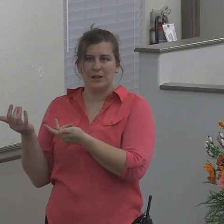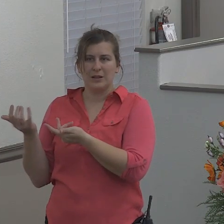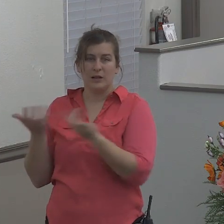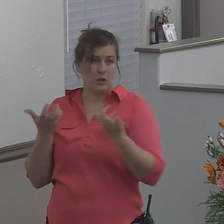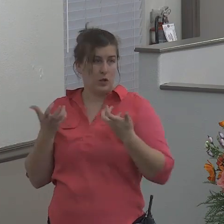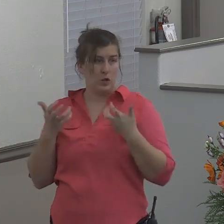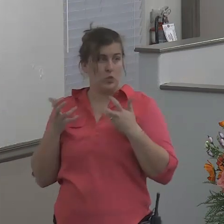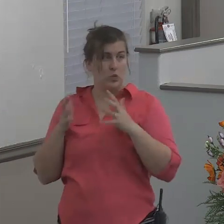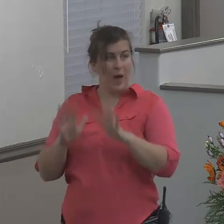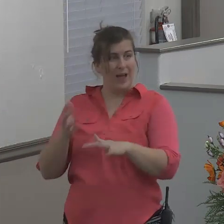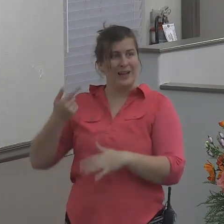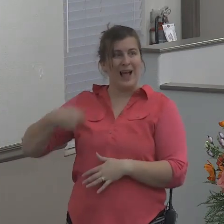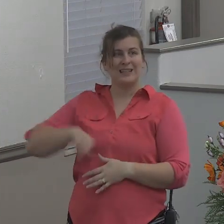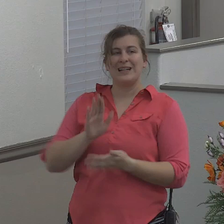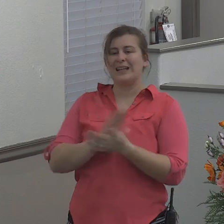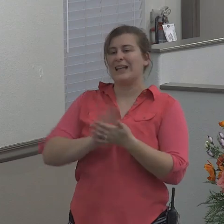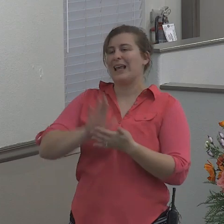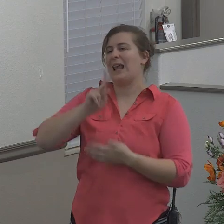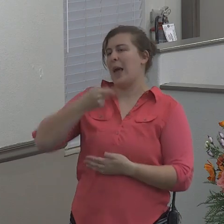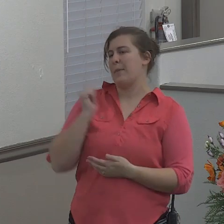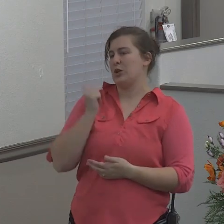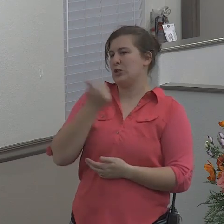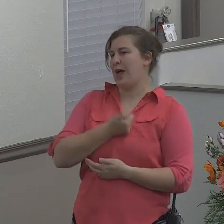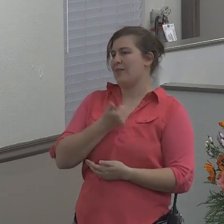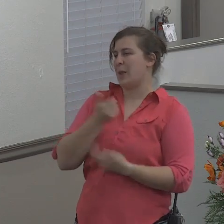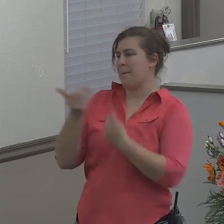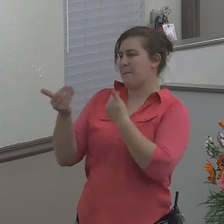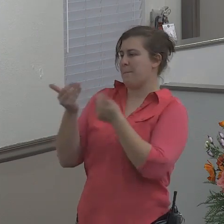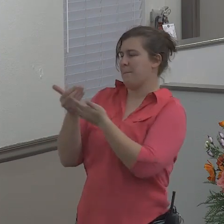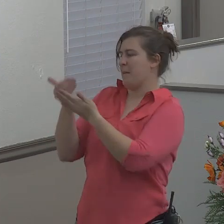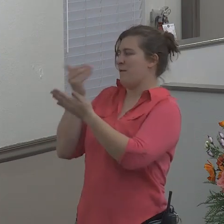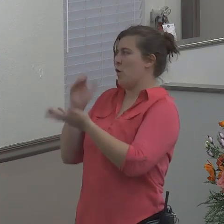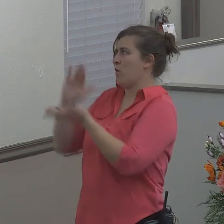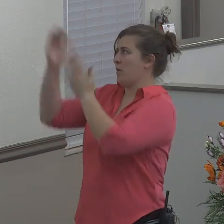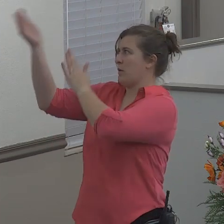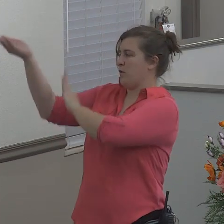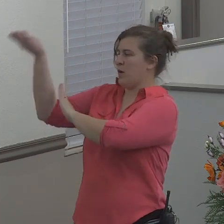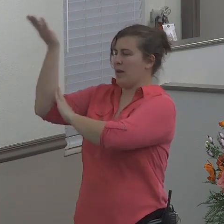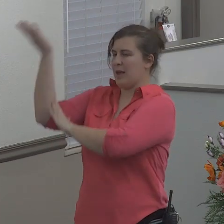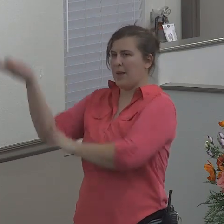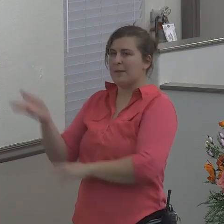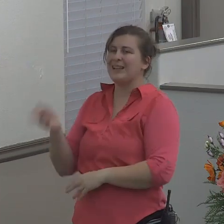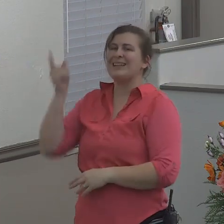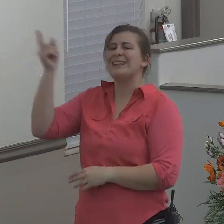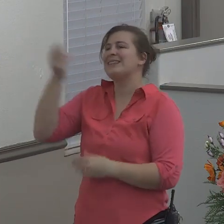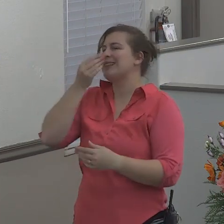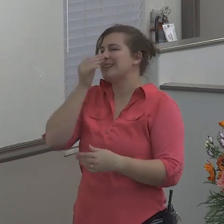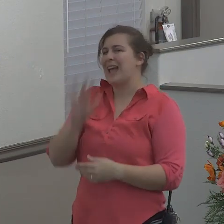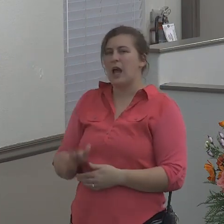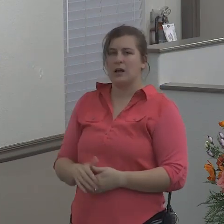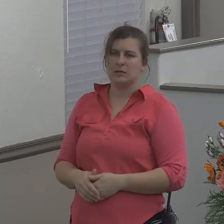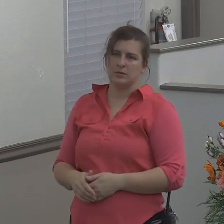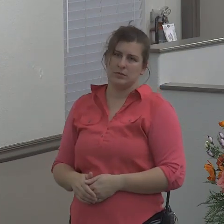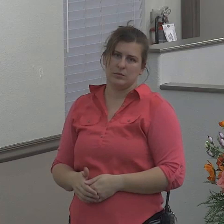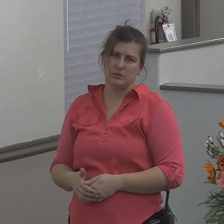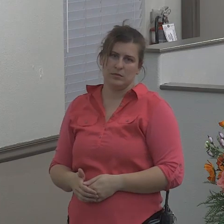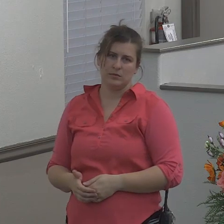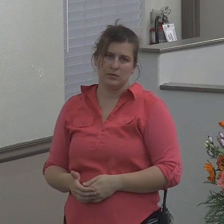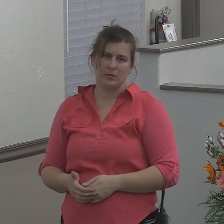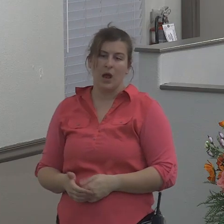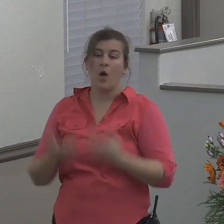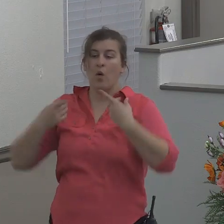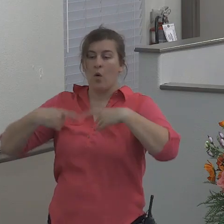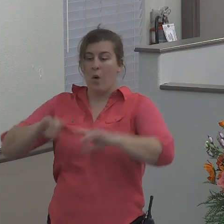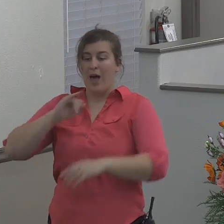to him. He doesn't care how we come as long as we come to him. And as Jonah prayed